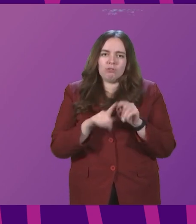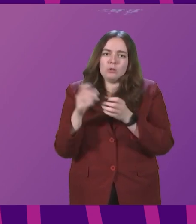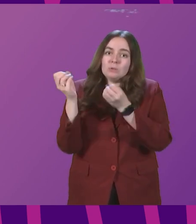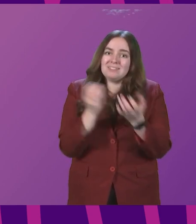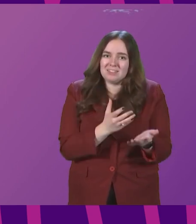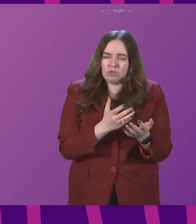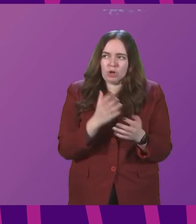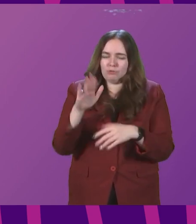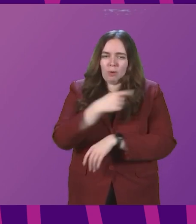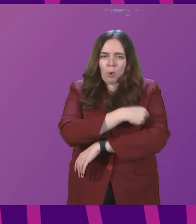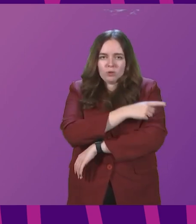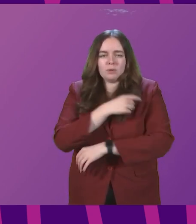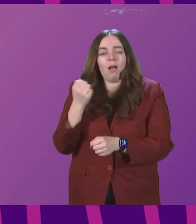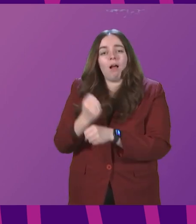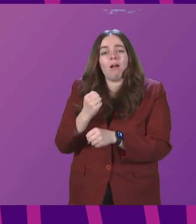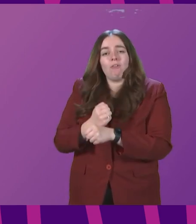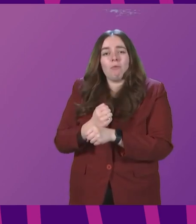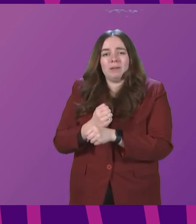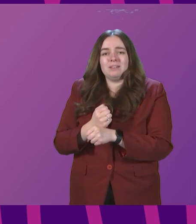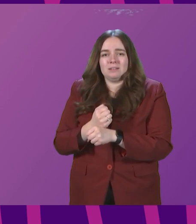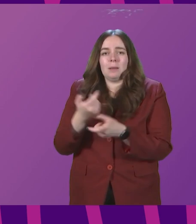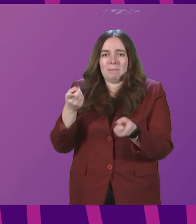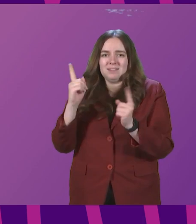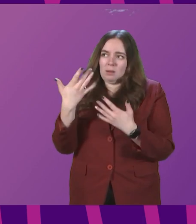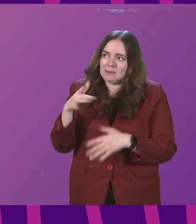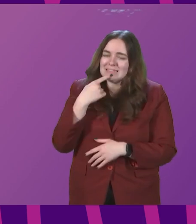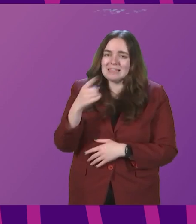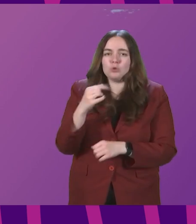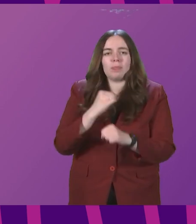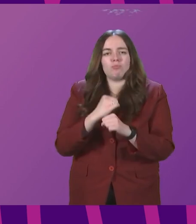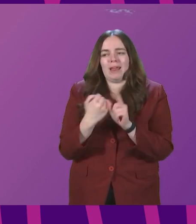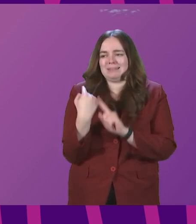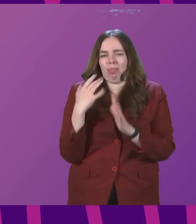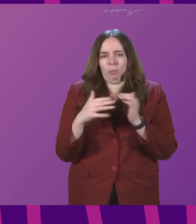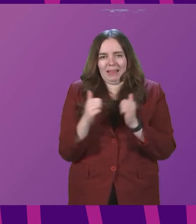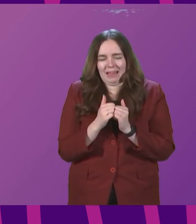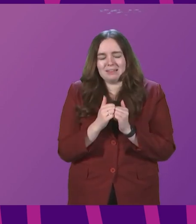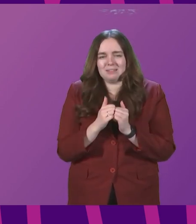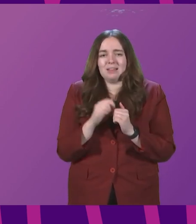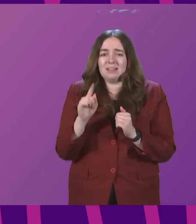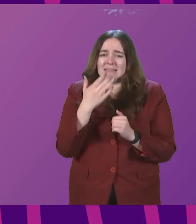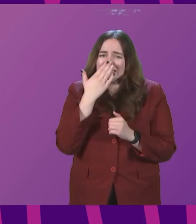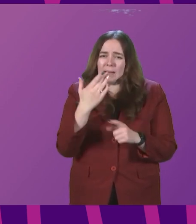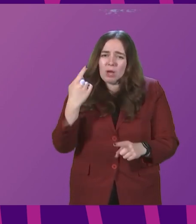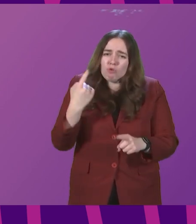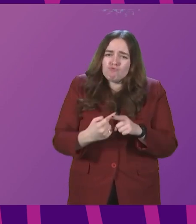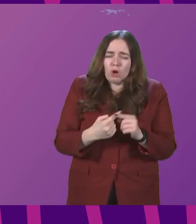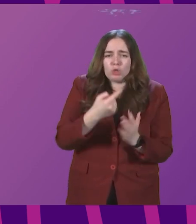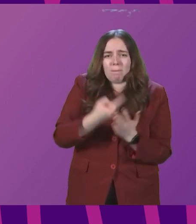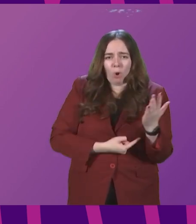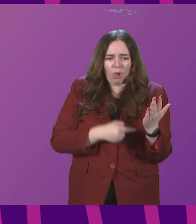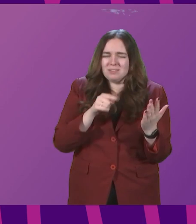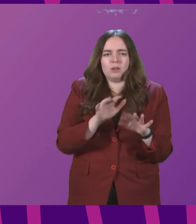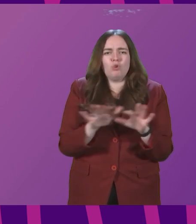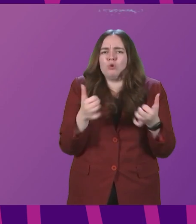and that a Government Minister has been quoted saying this in the press at the weekend. If this is happening, it appears to be a rushed policy that alone will not resolve the problem,